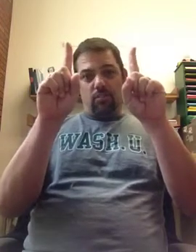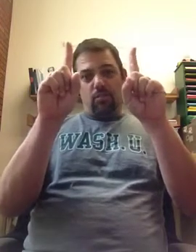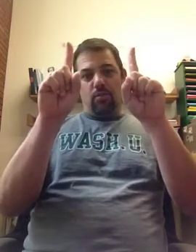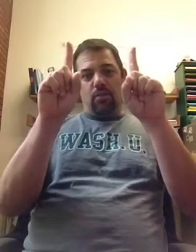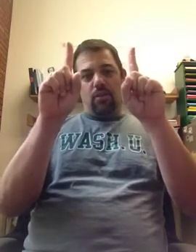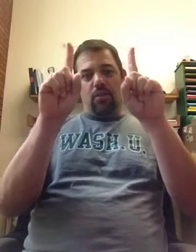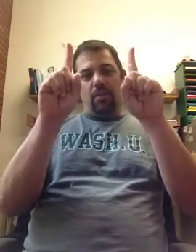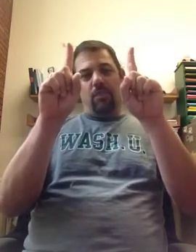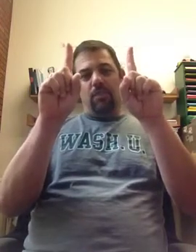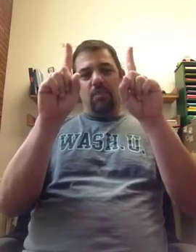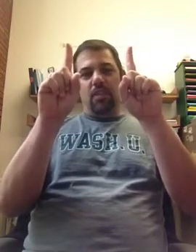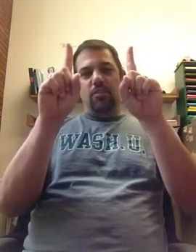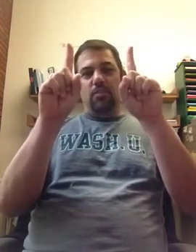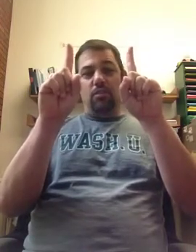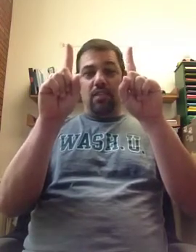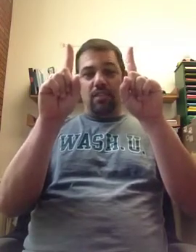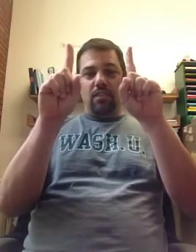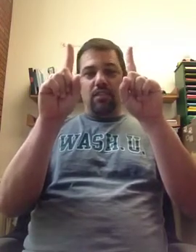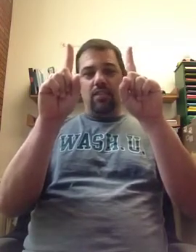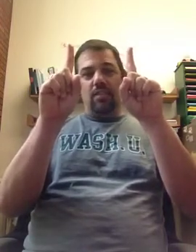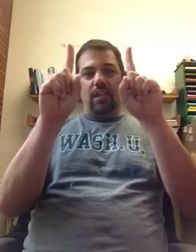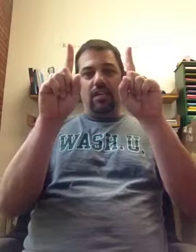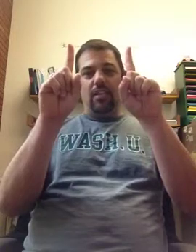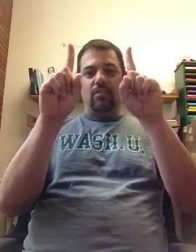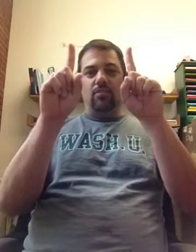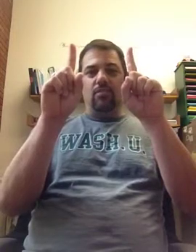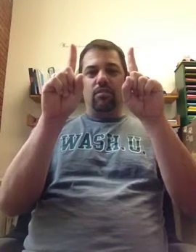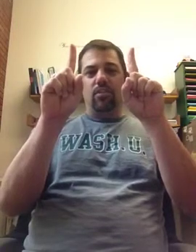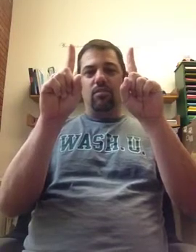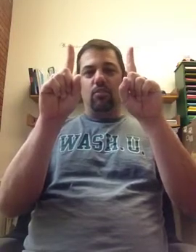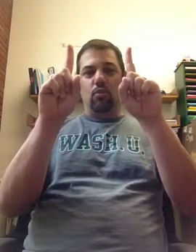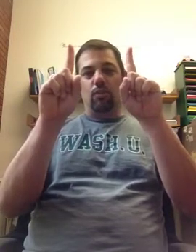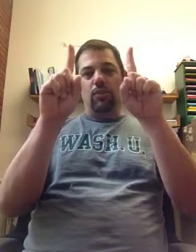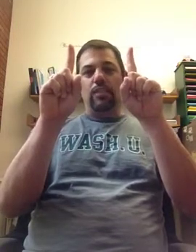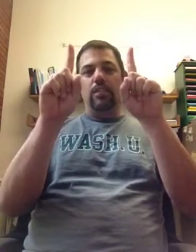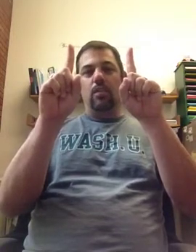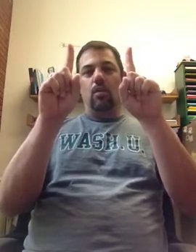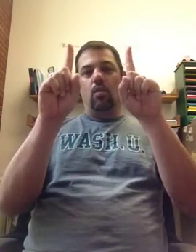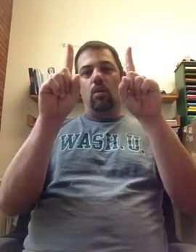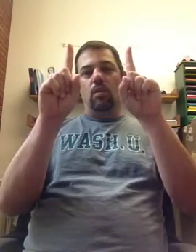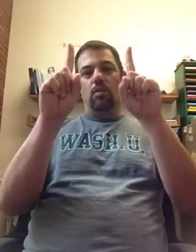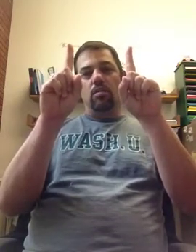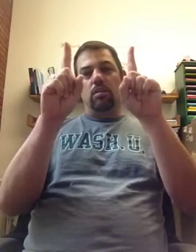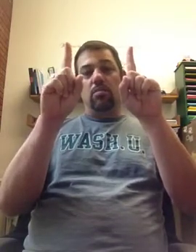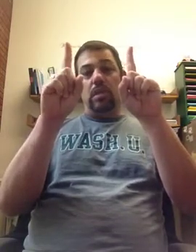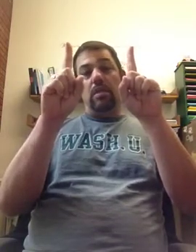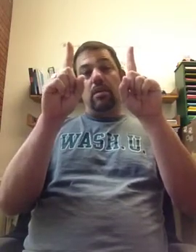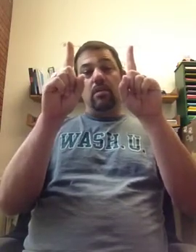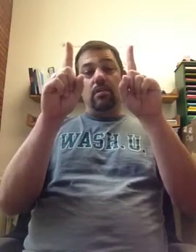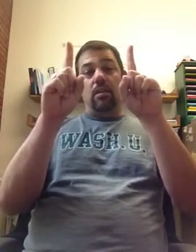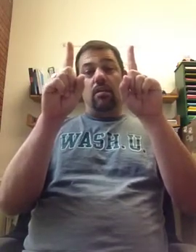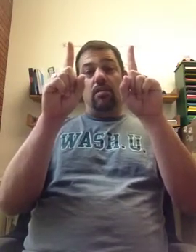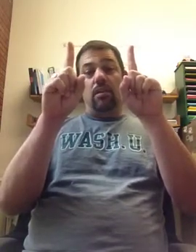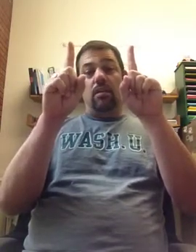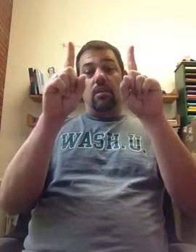are cells in your testes. And ladies, these are cells in your ovaries. Or this could be cells in